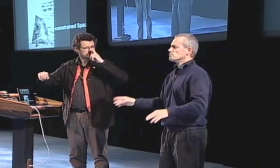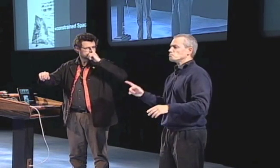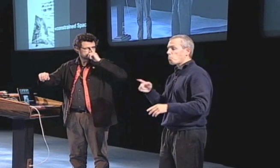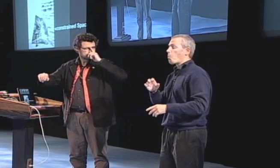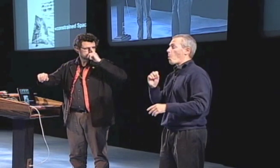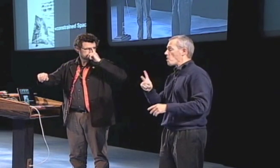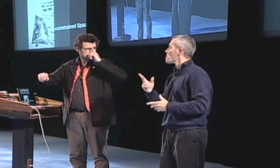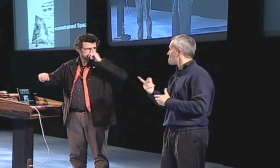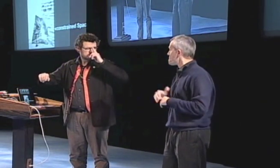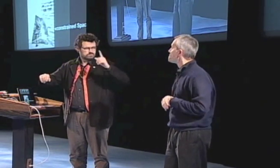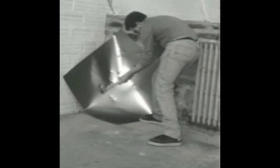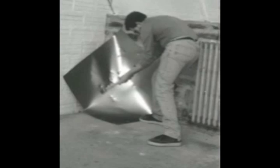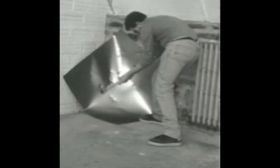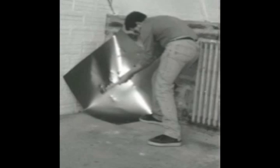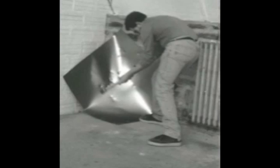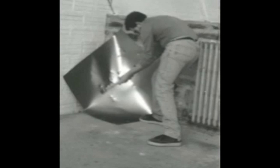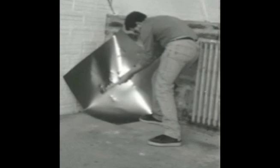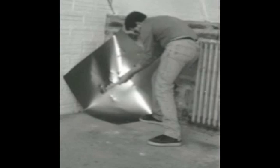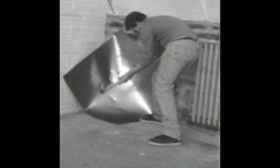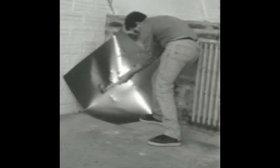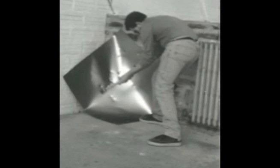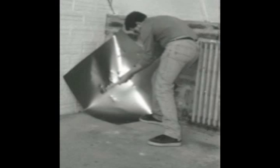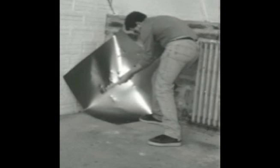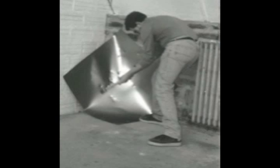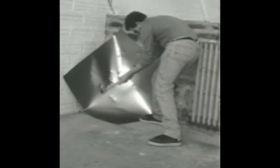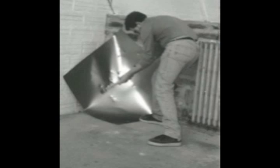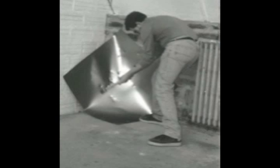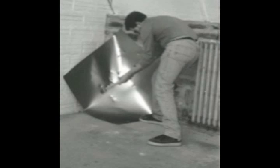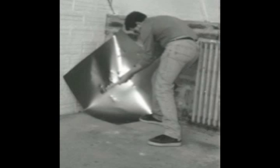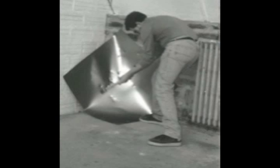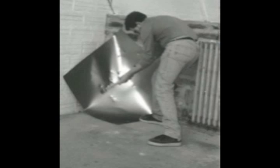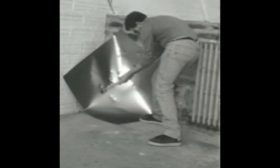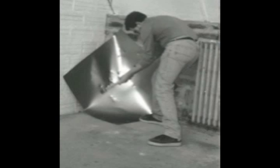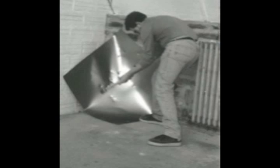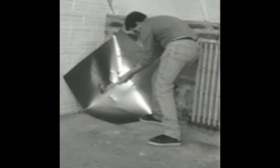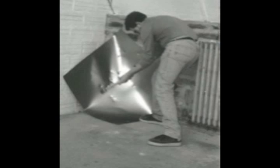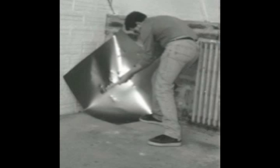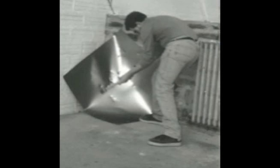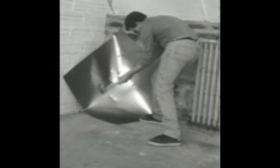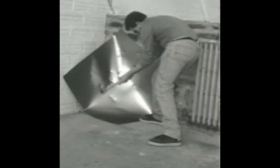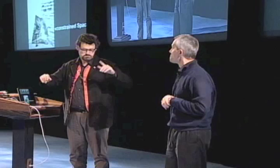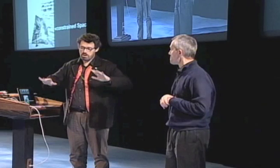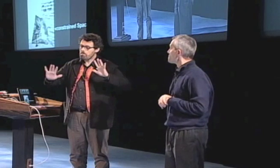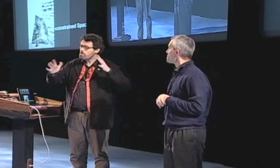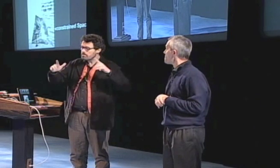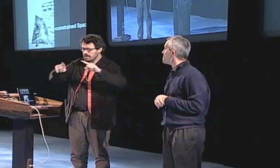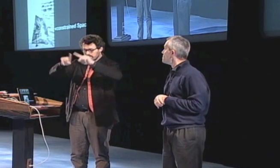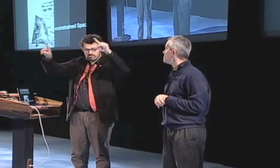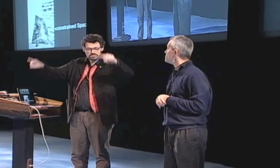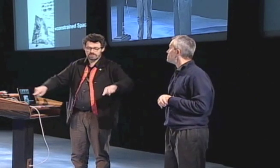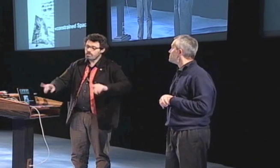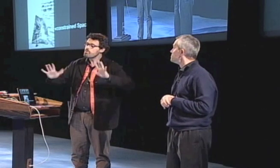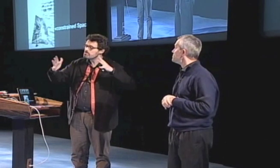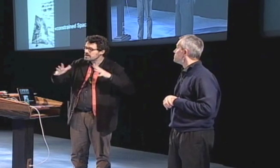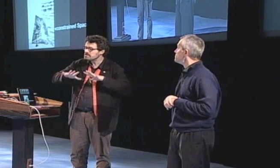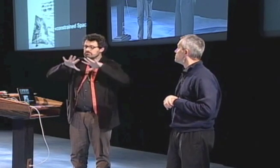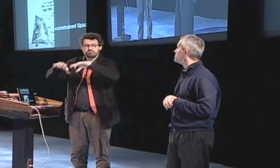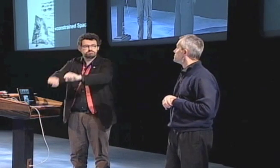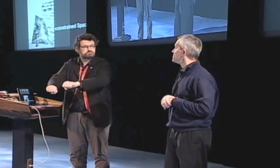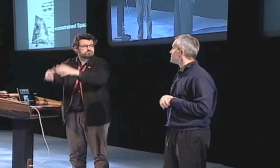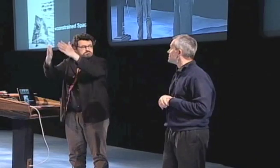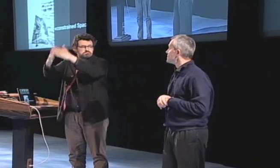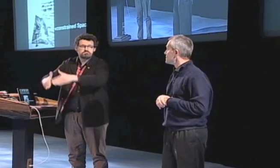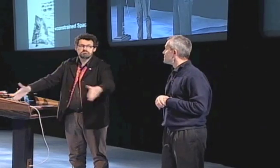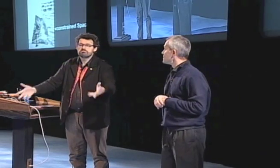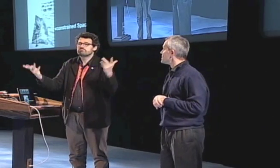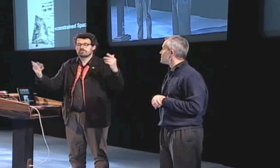a very jagged cut that split it into almost a